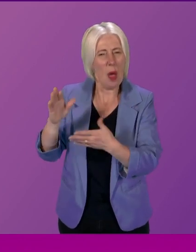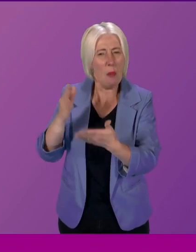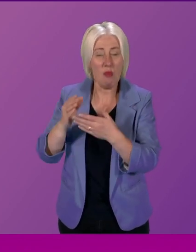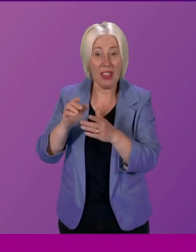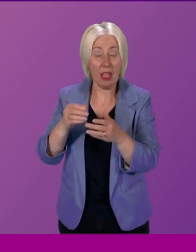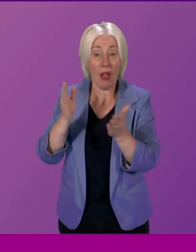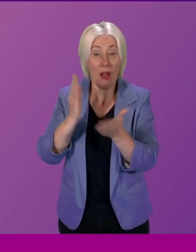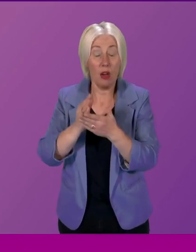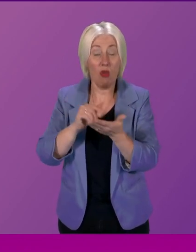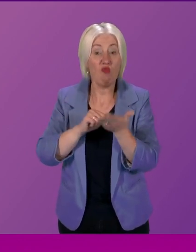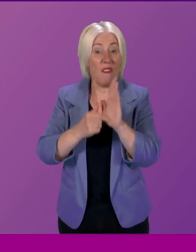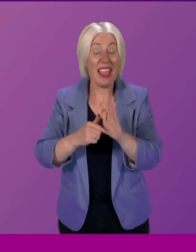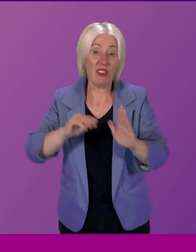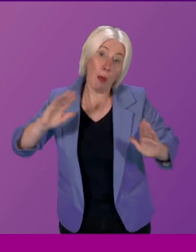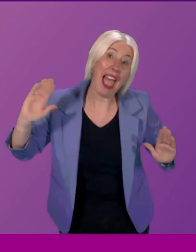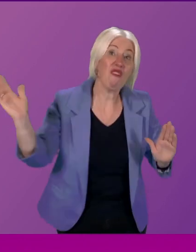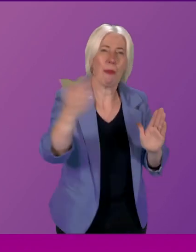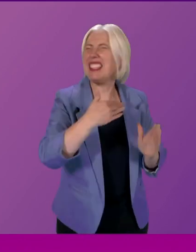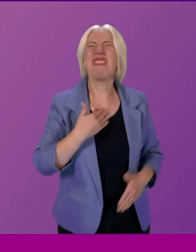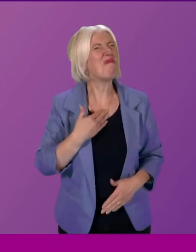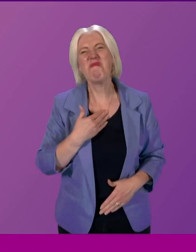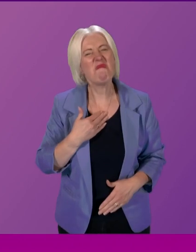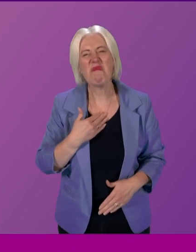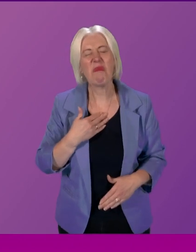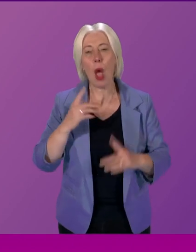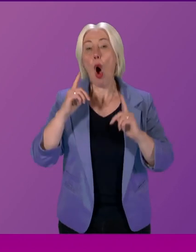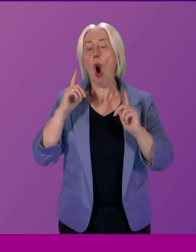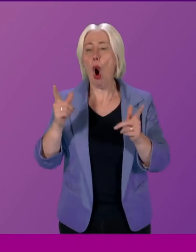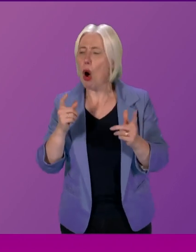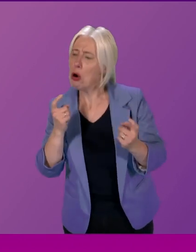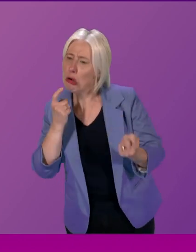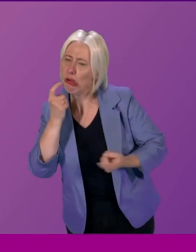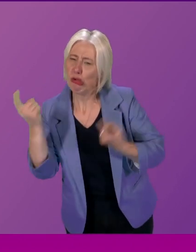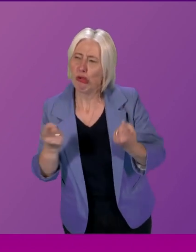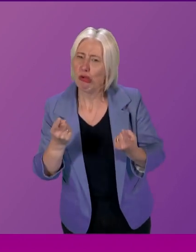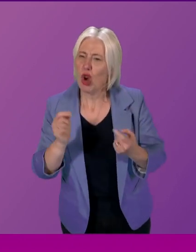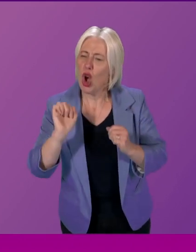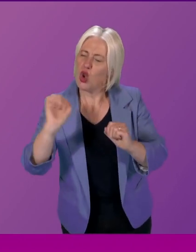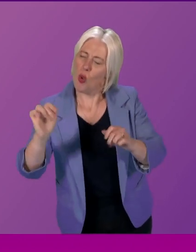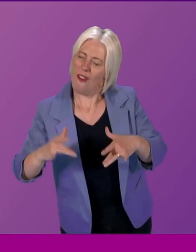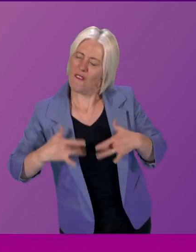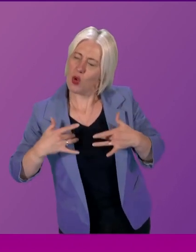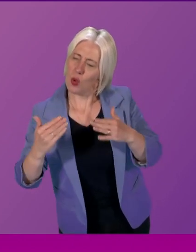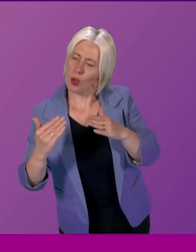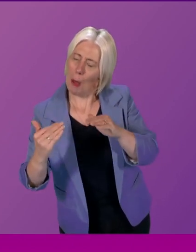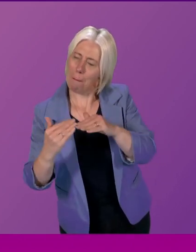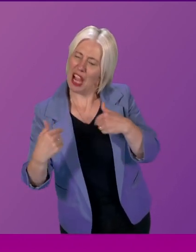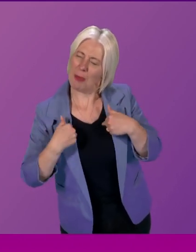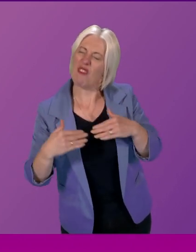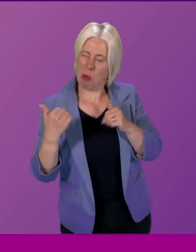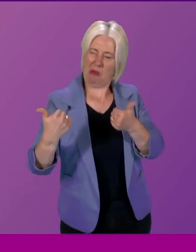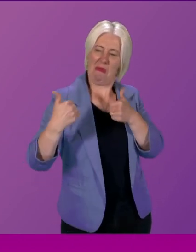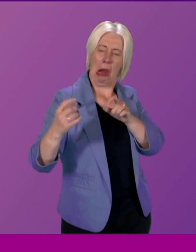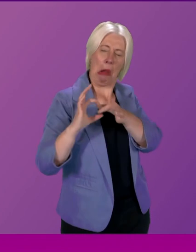political parties often seek out those whose views align with their own in order to push their own political